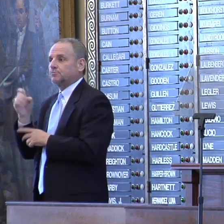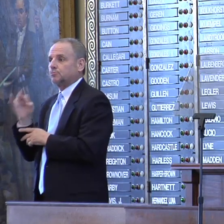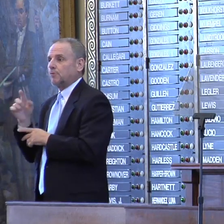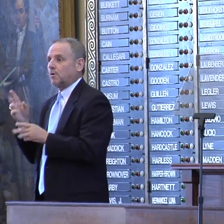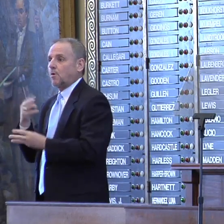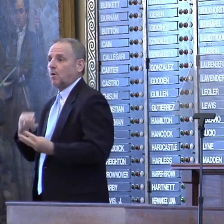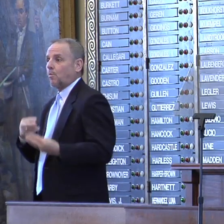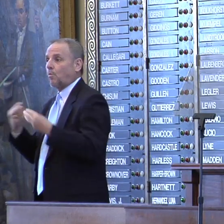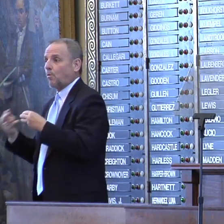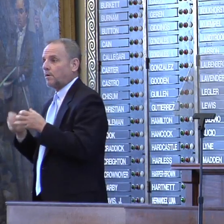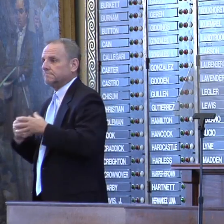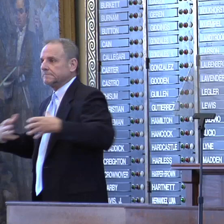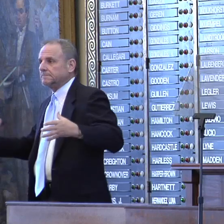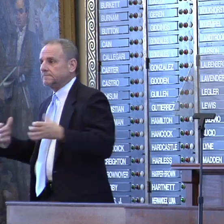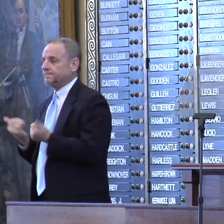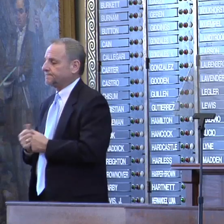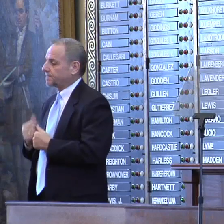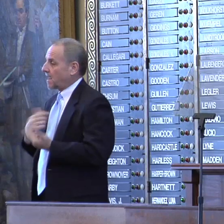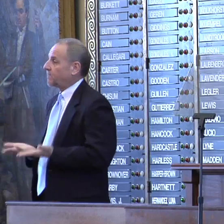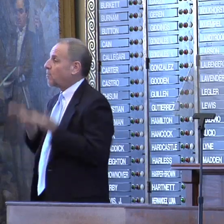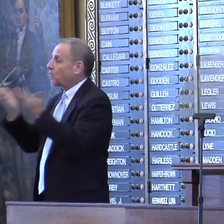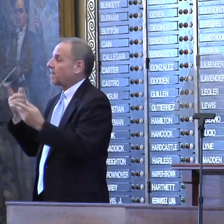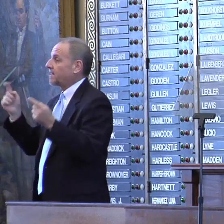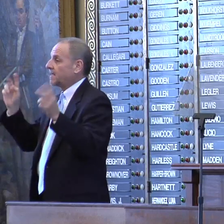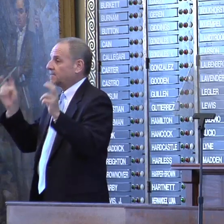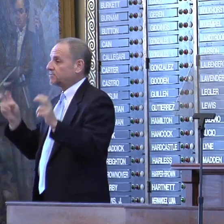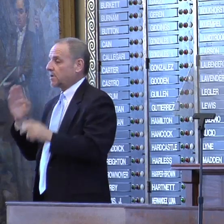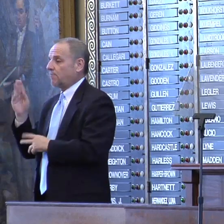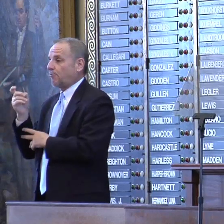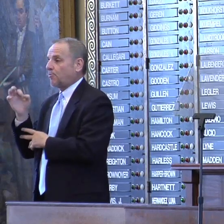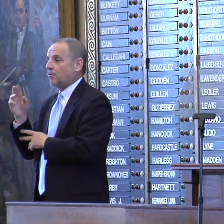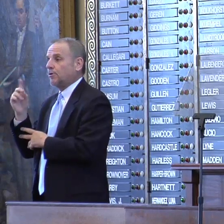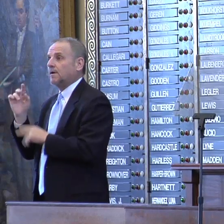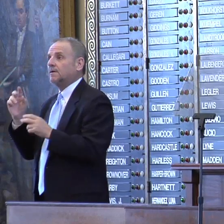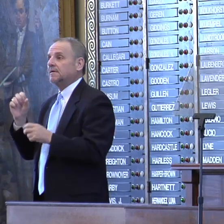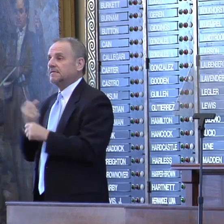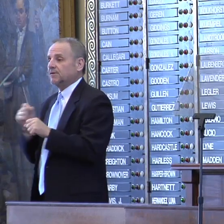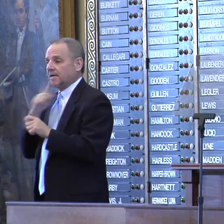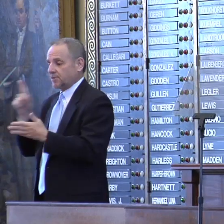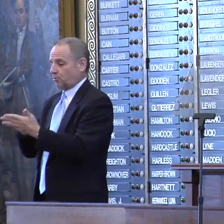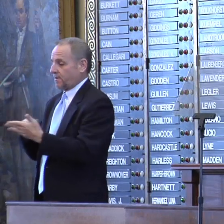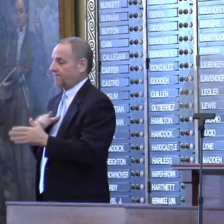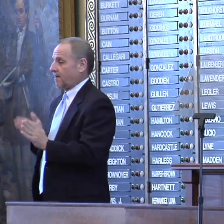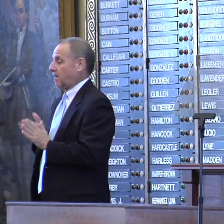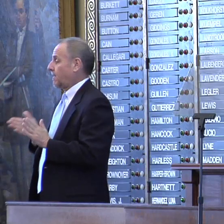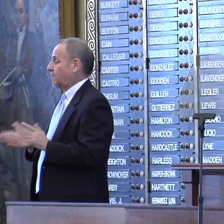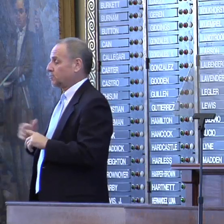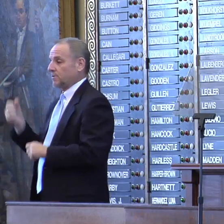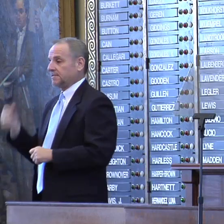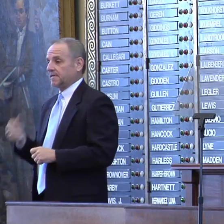escalate. And I don't raise this issue of border security as a criticism for our neighbors to the south,